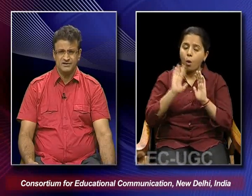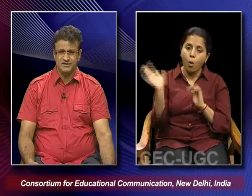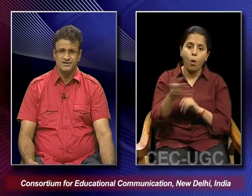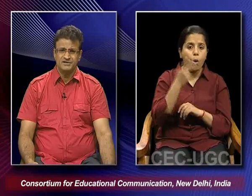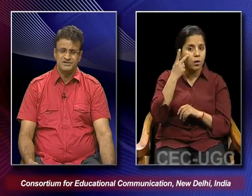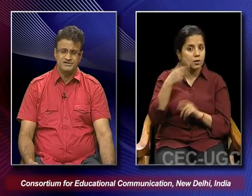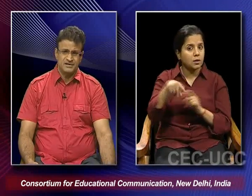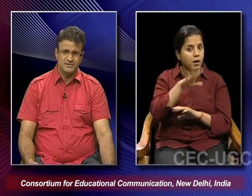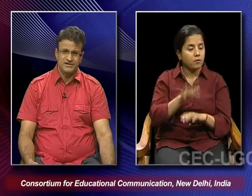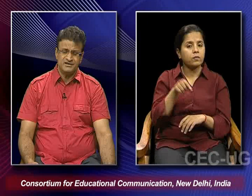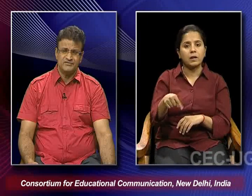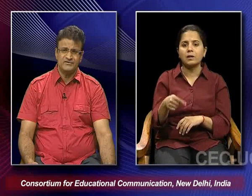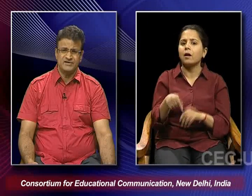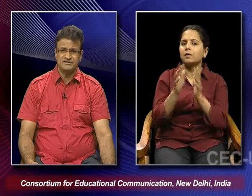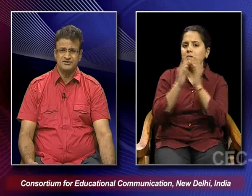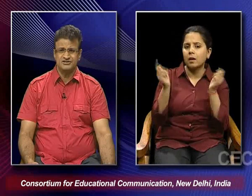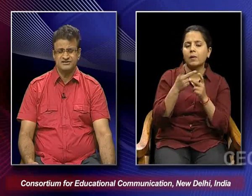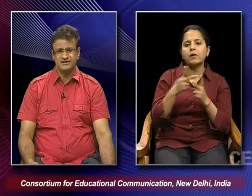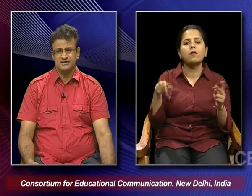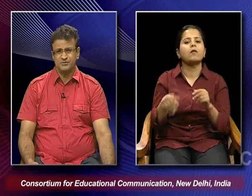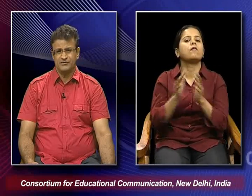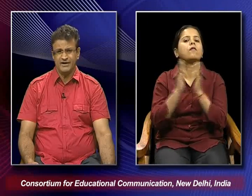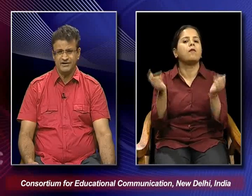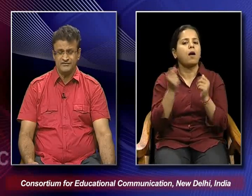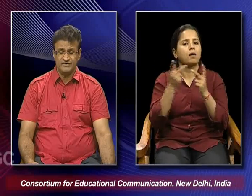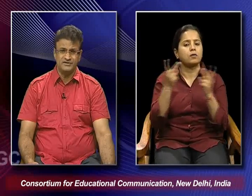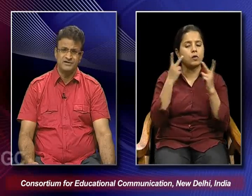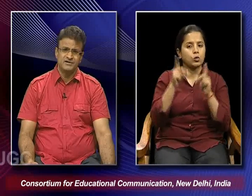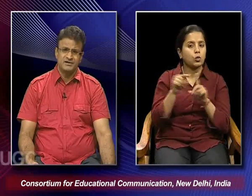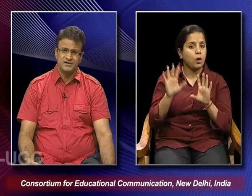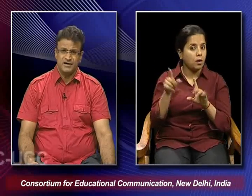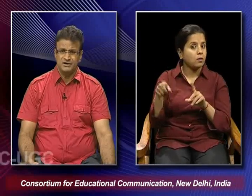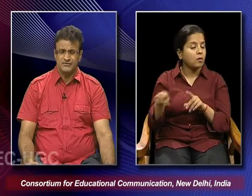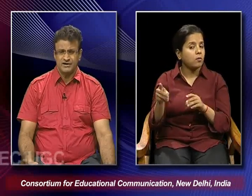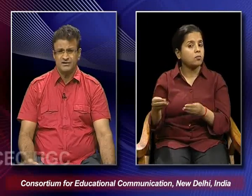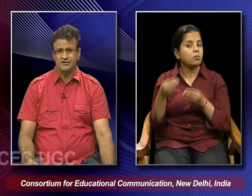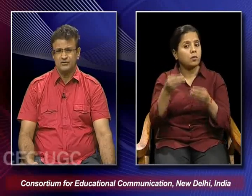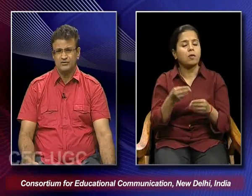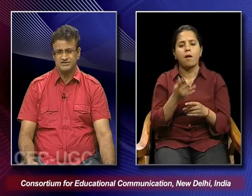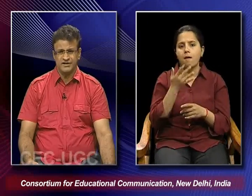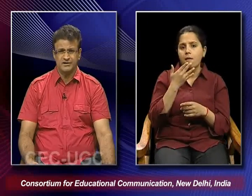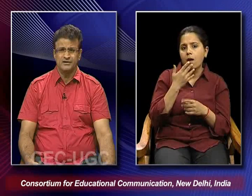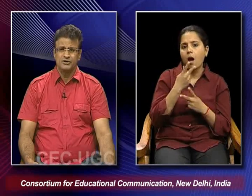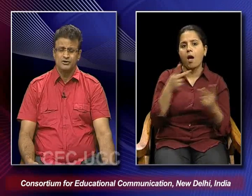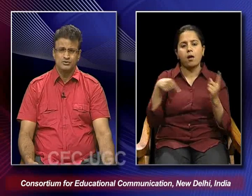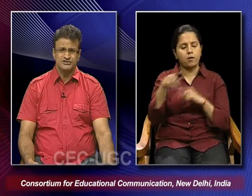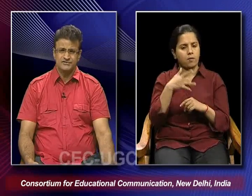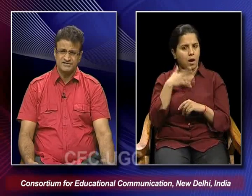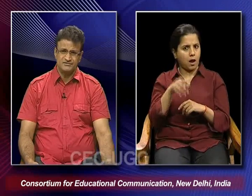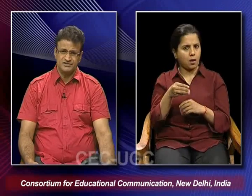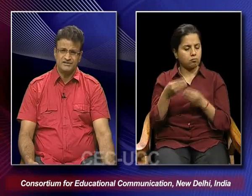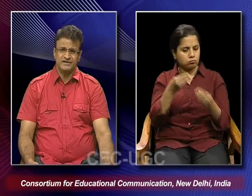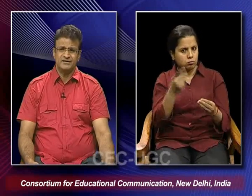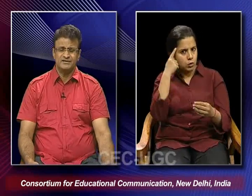when they celebrate the different festivals, then they provide a different kind of a colour or zing to these